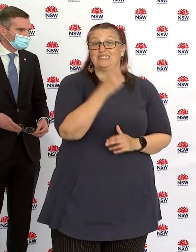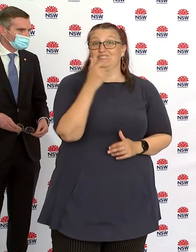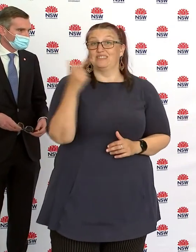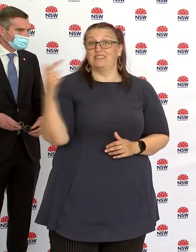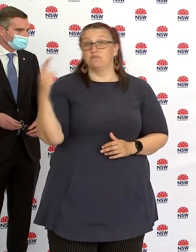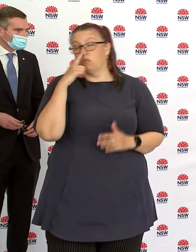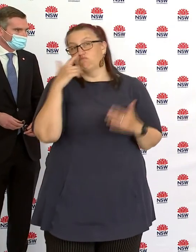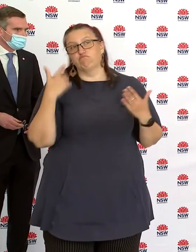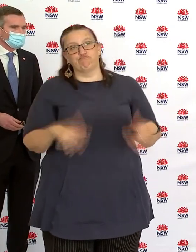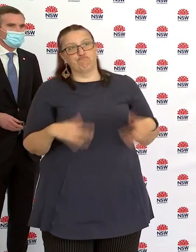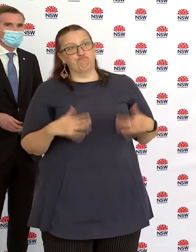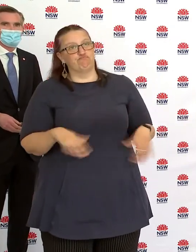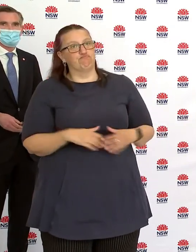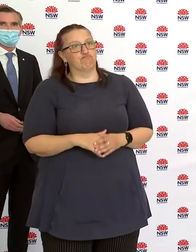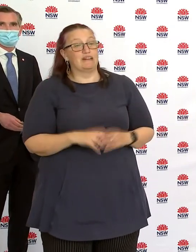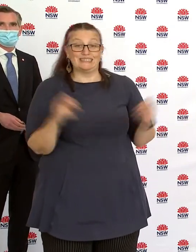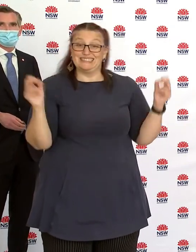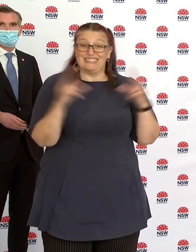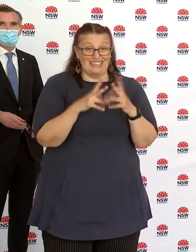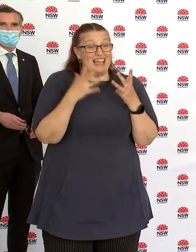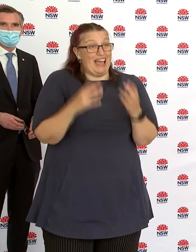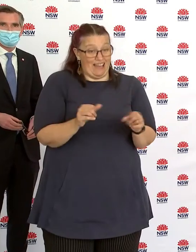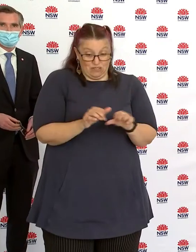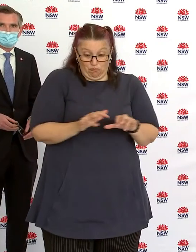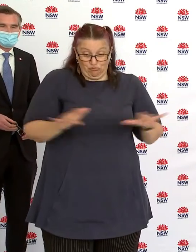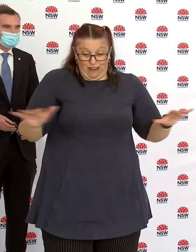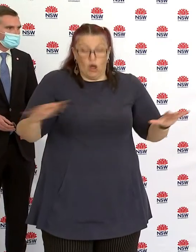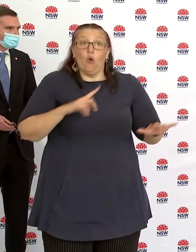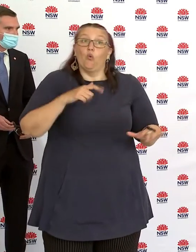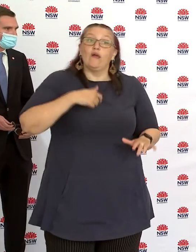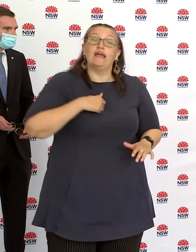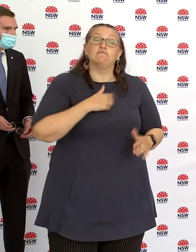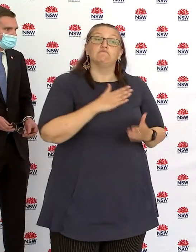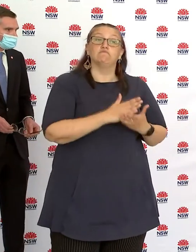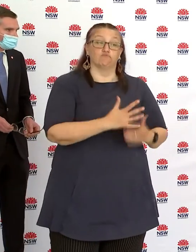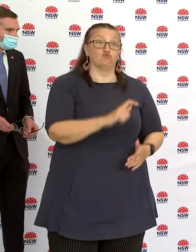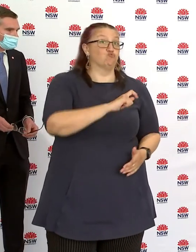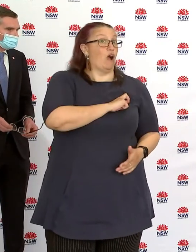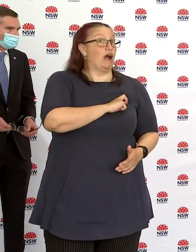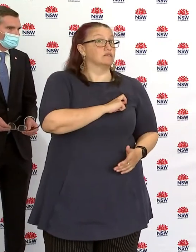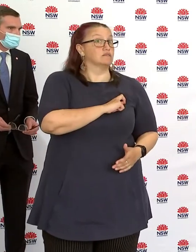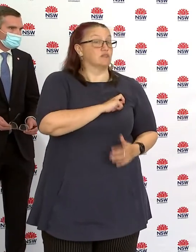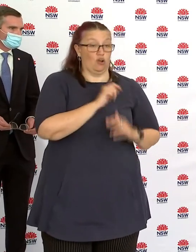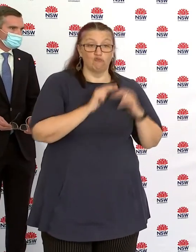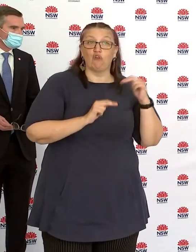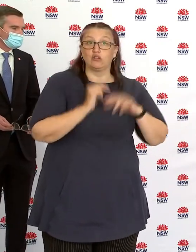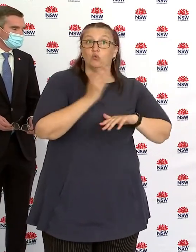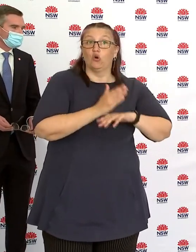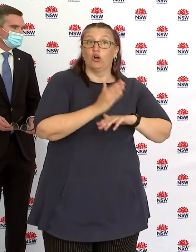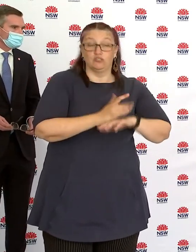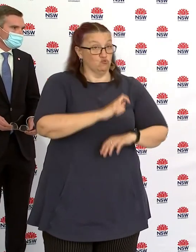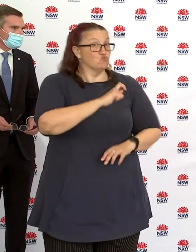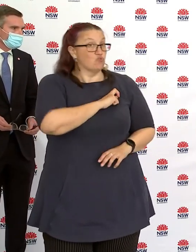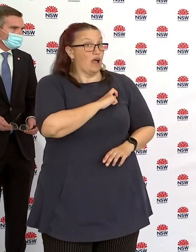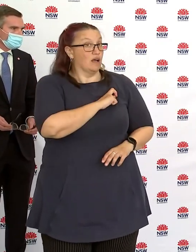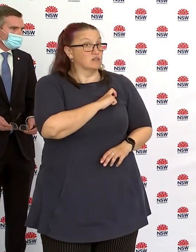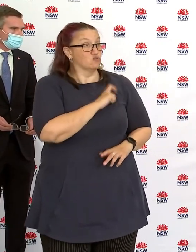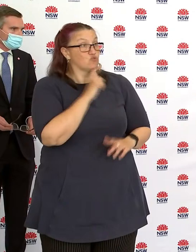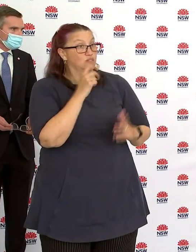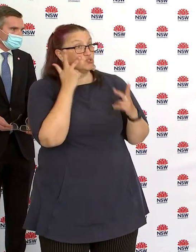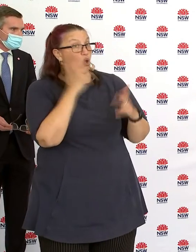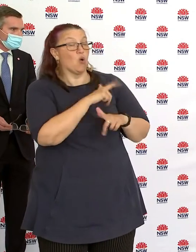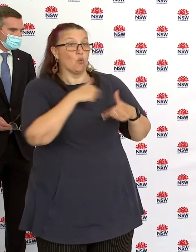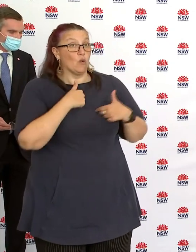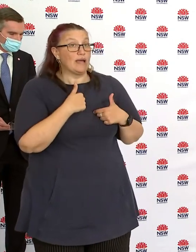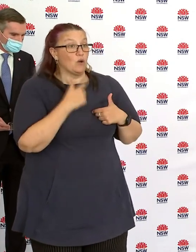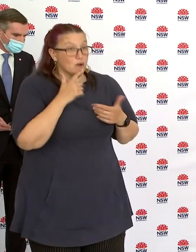relation to the spread. So this is actually a gesture of goodwill by the government, through health advice, working with the sector to allow the sector